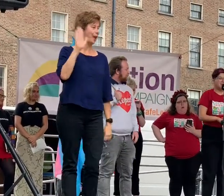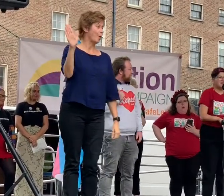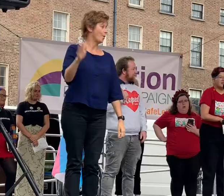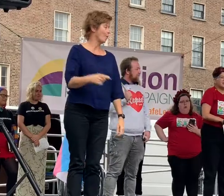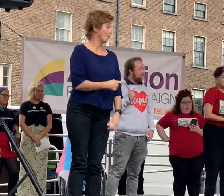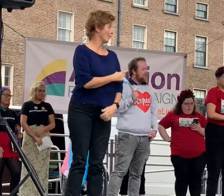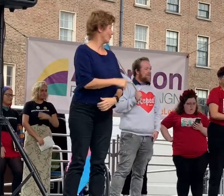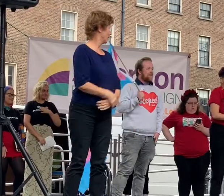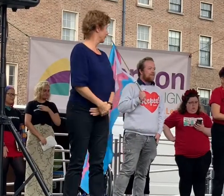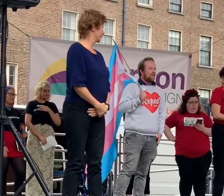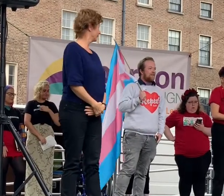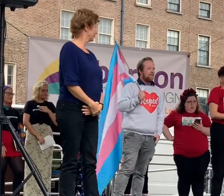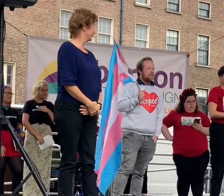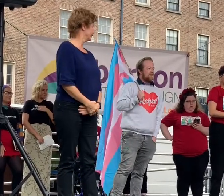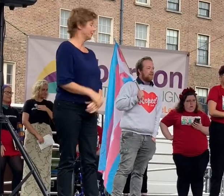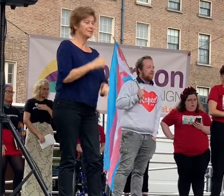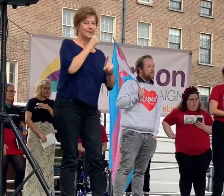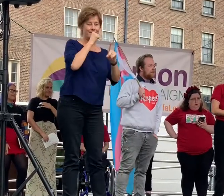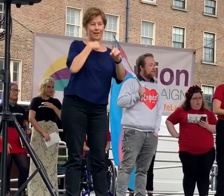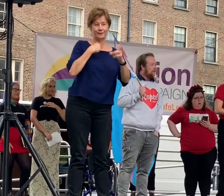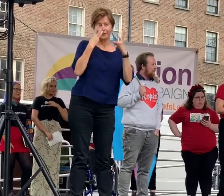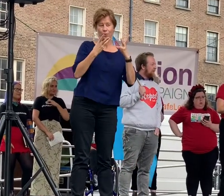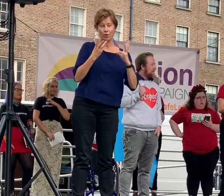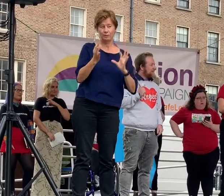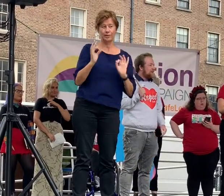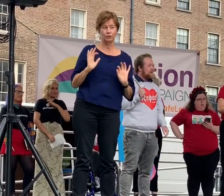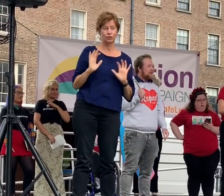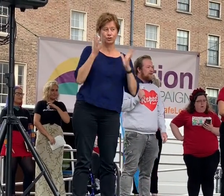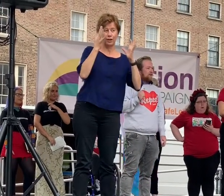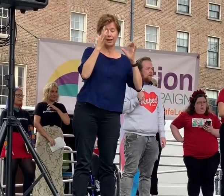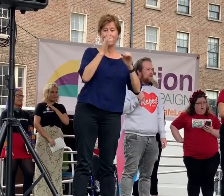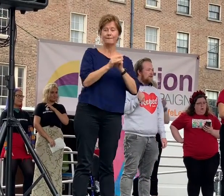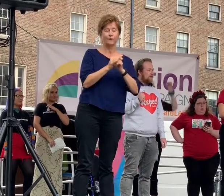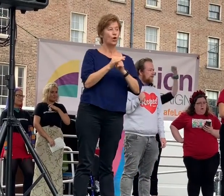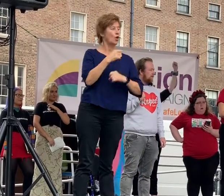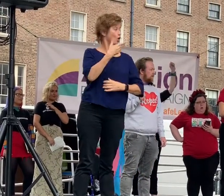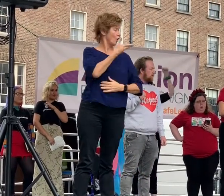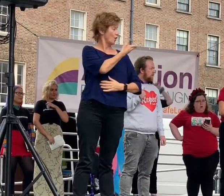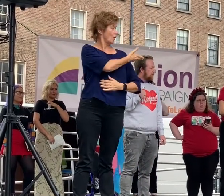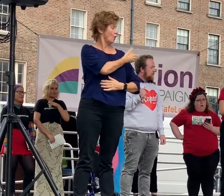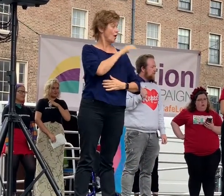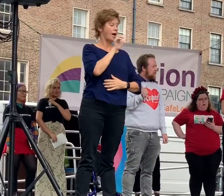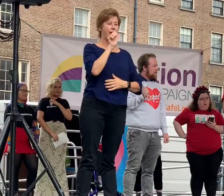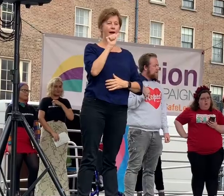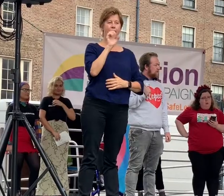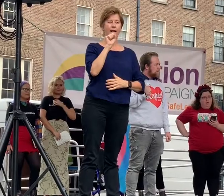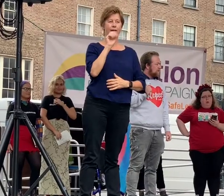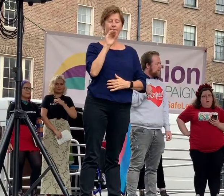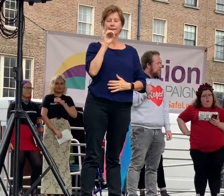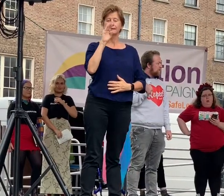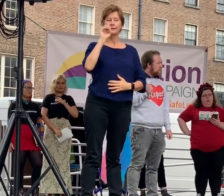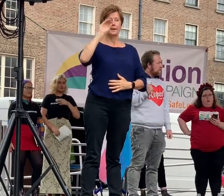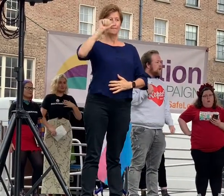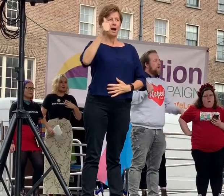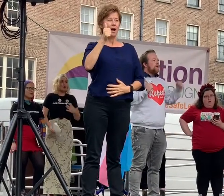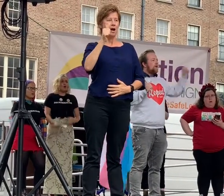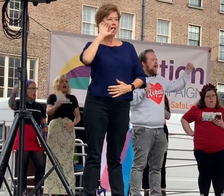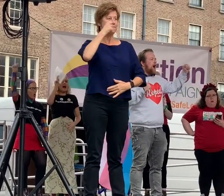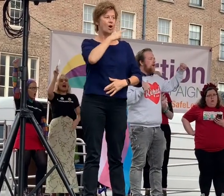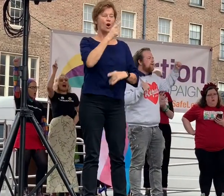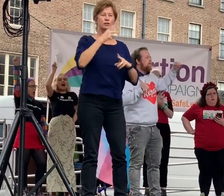So, first of all, I just want to give a cheer for Oaxaca because Oaxaca is one of the second Mexican departments to legalise abortion.